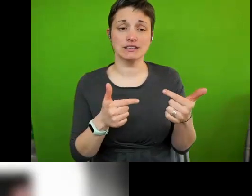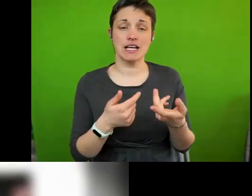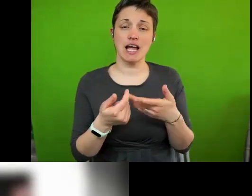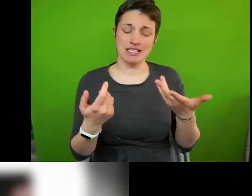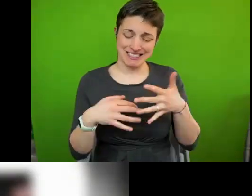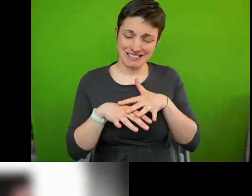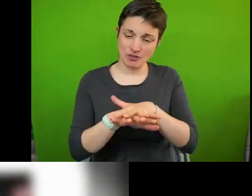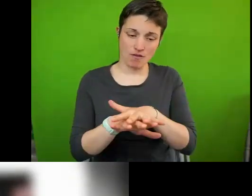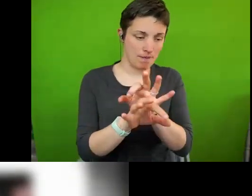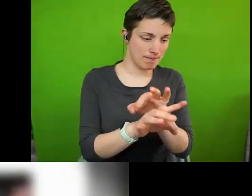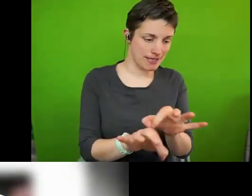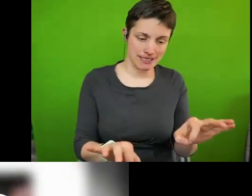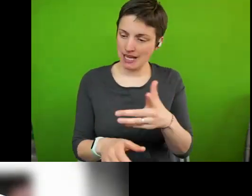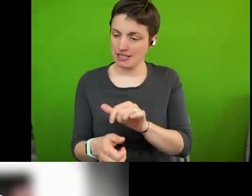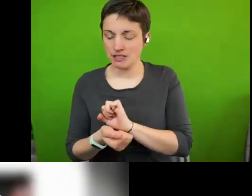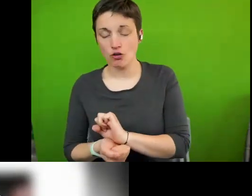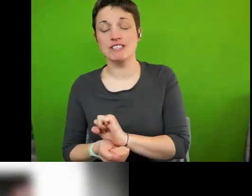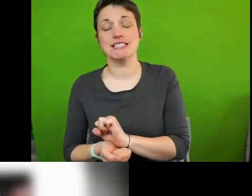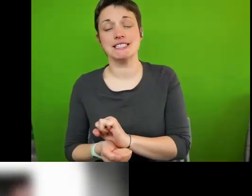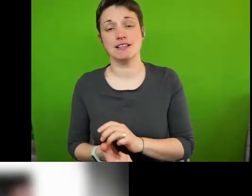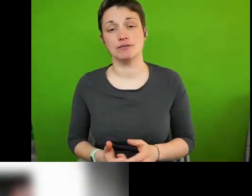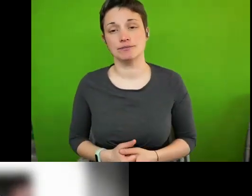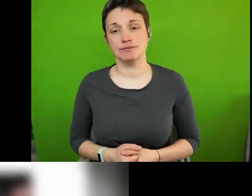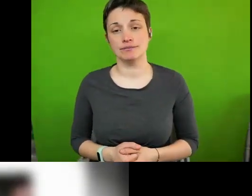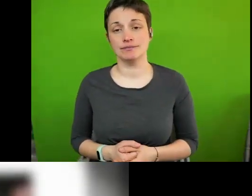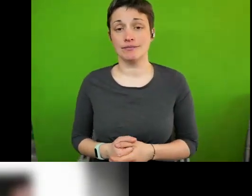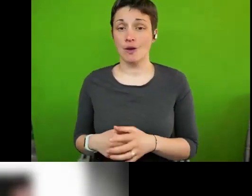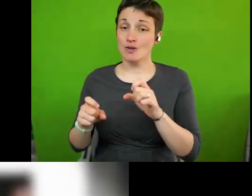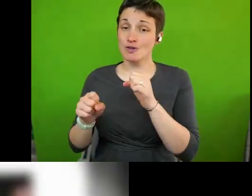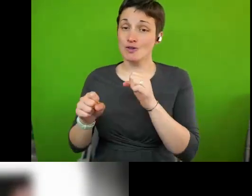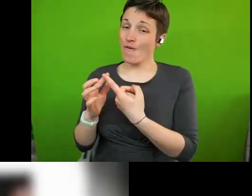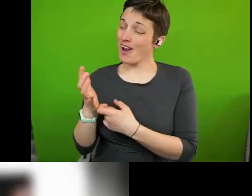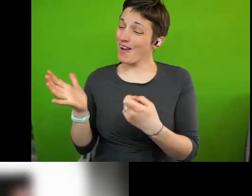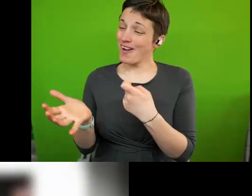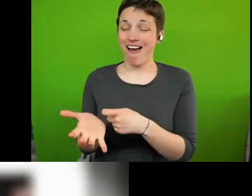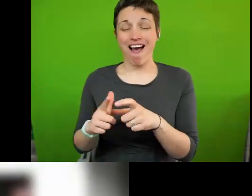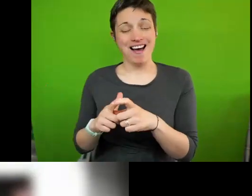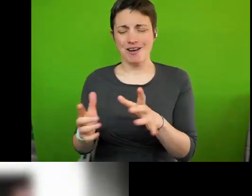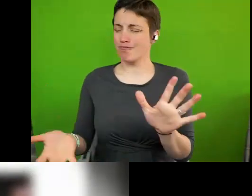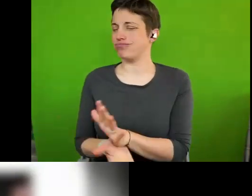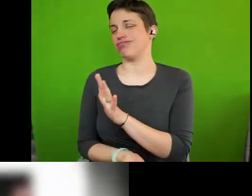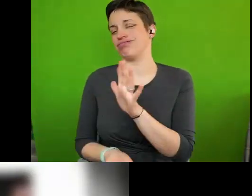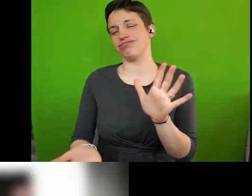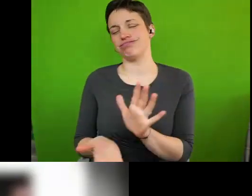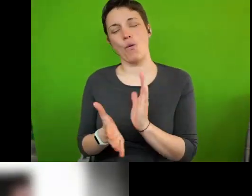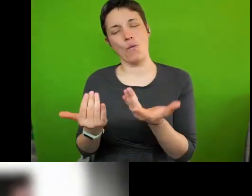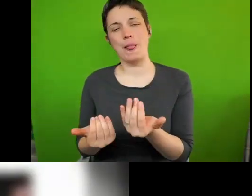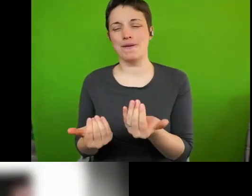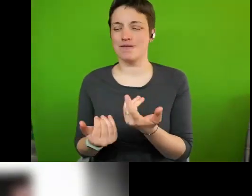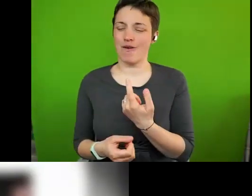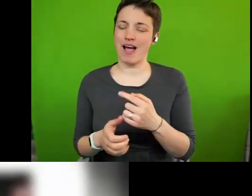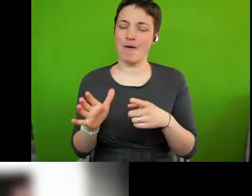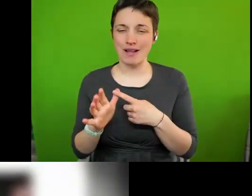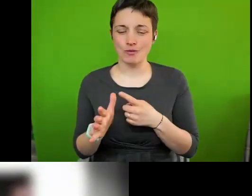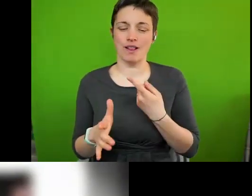peace and security. Gert, it is a great pleasure to welcome you to give our annual Human Rights